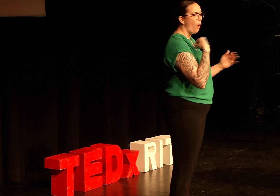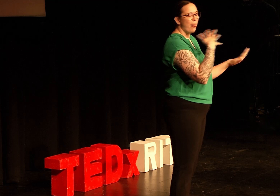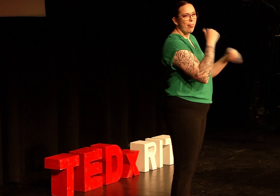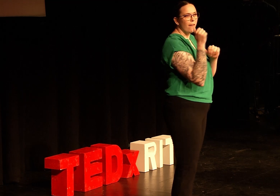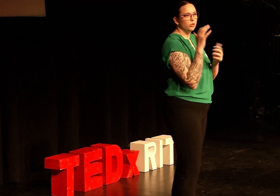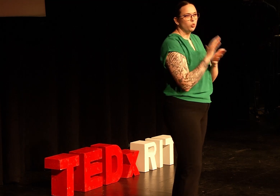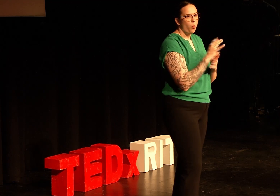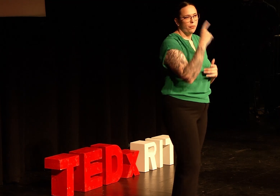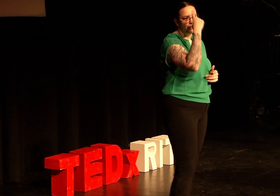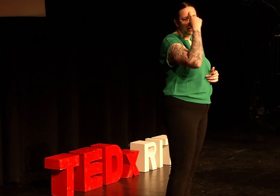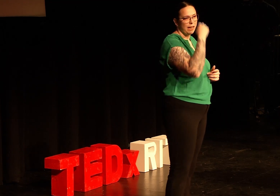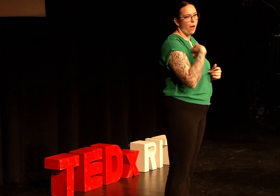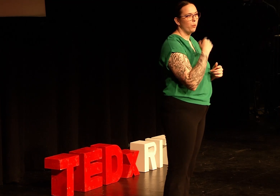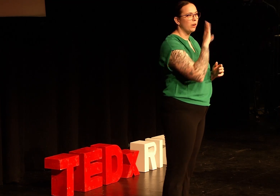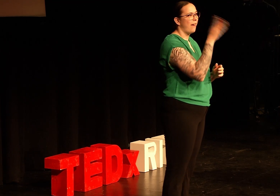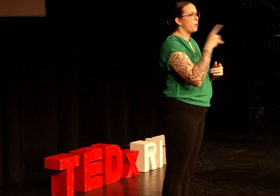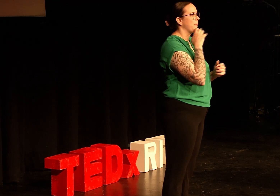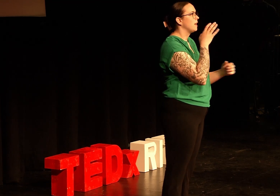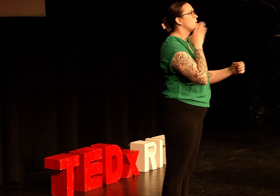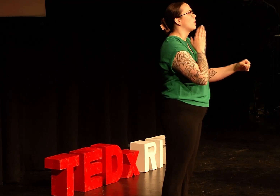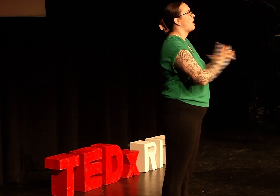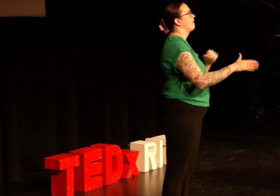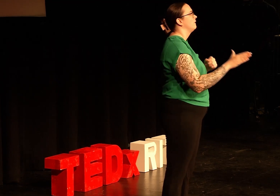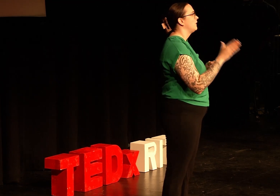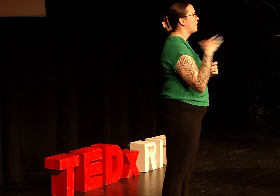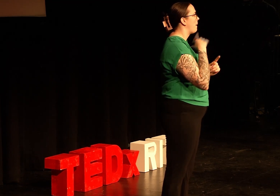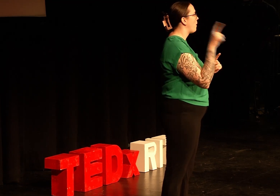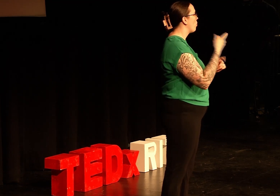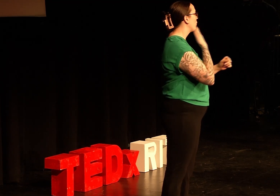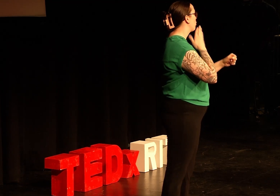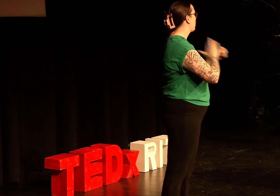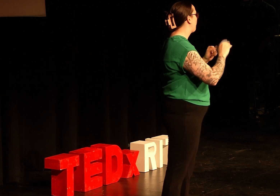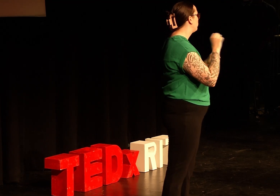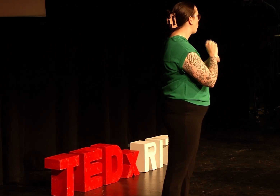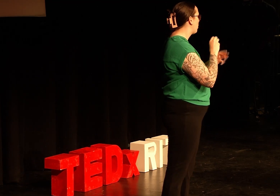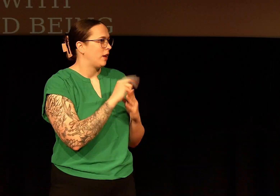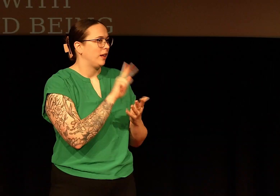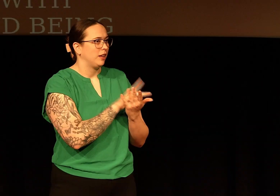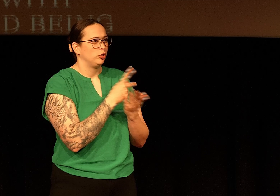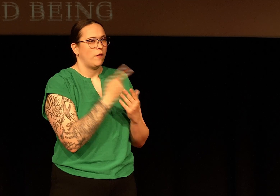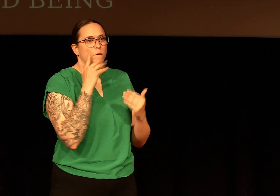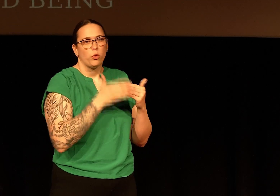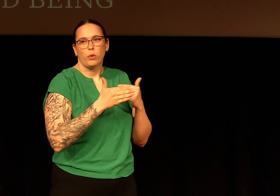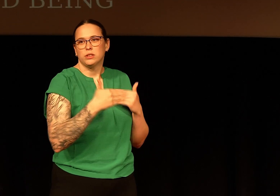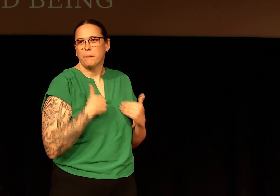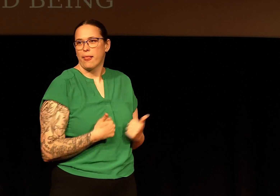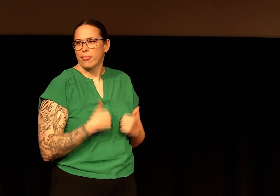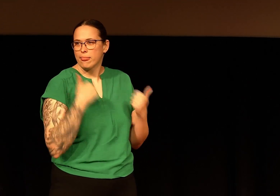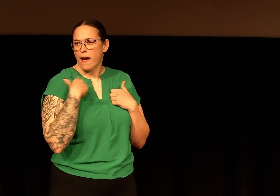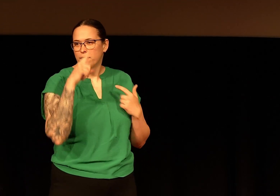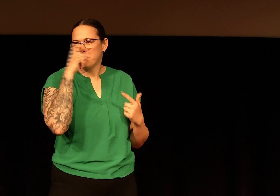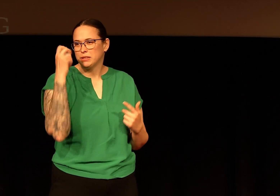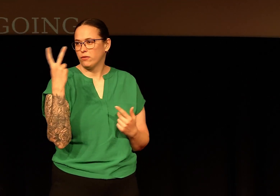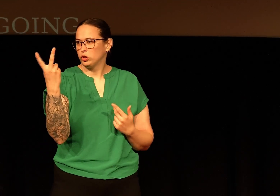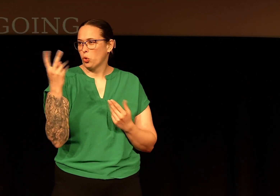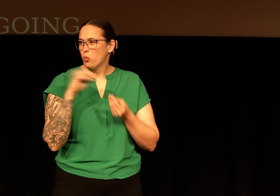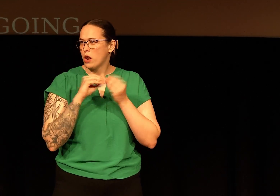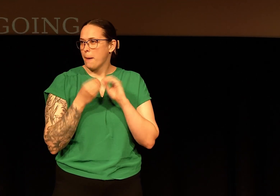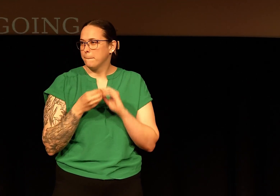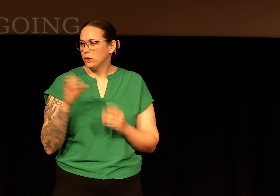So I left school thinking I would never be good enough. I was only good enough to work in the kitchen the rest of my life because of those